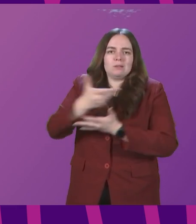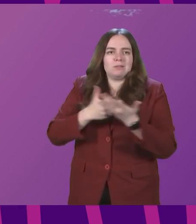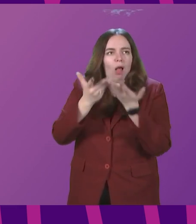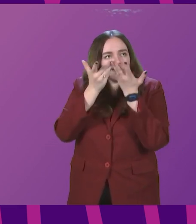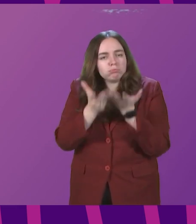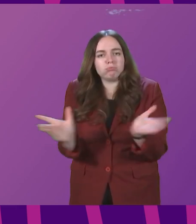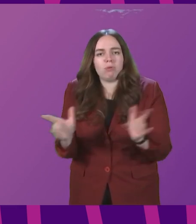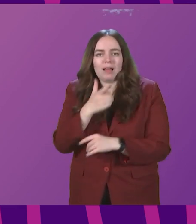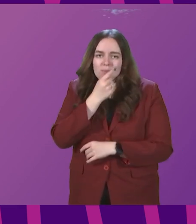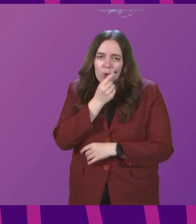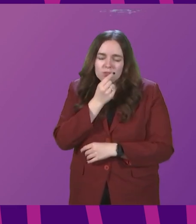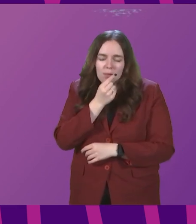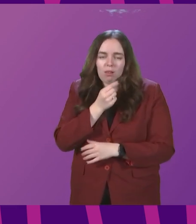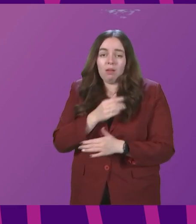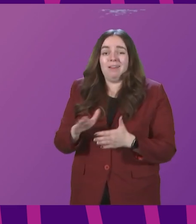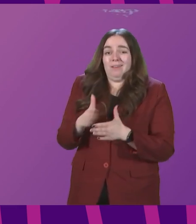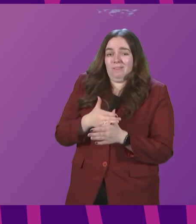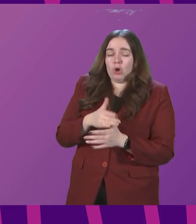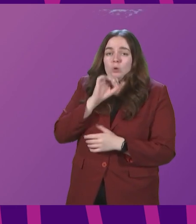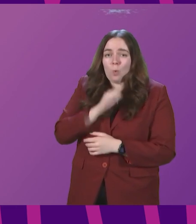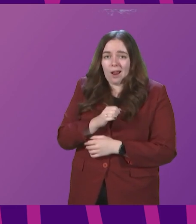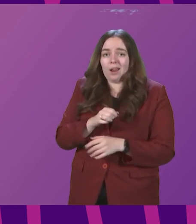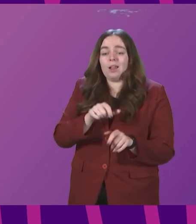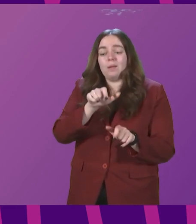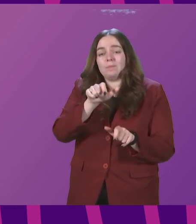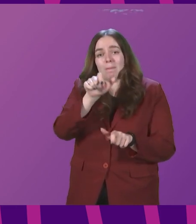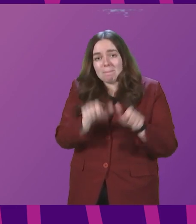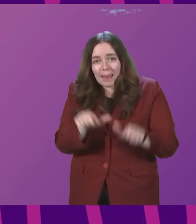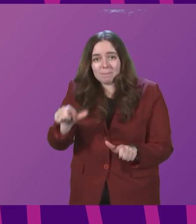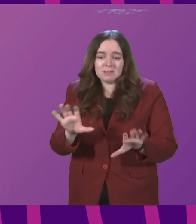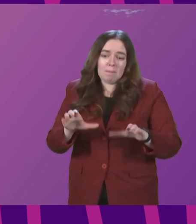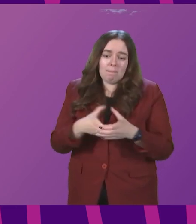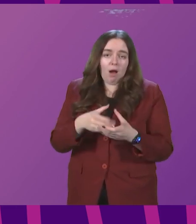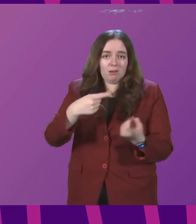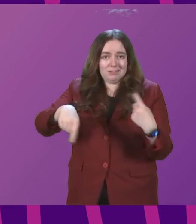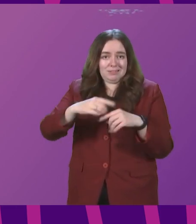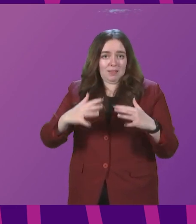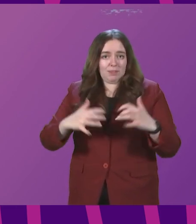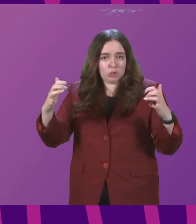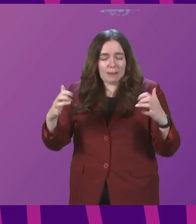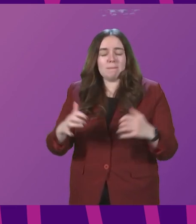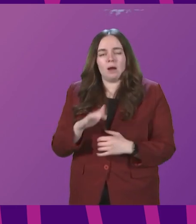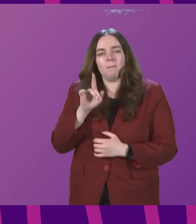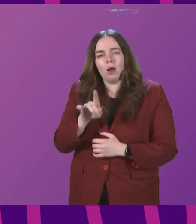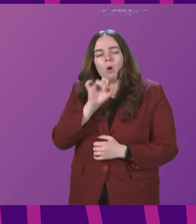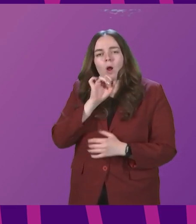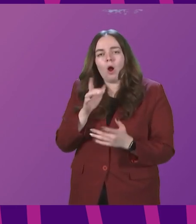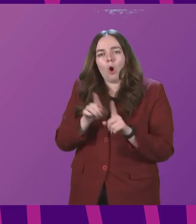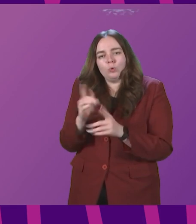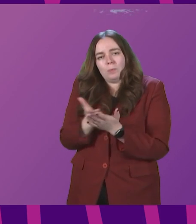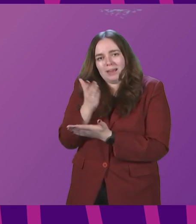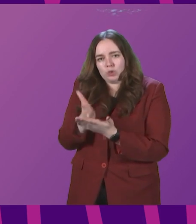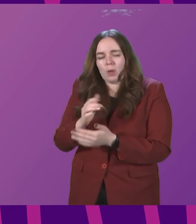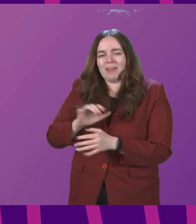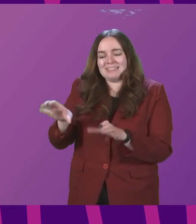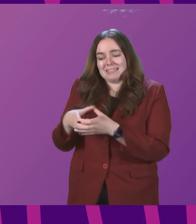possible. Principally, of course, we will consult with members and parties across the chamber, but we will also ensure, and teams in the